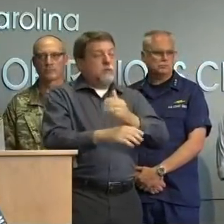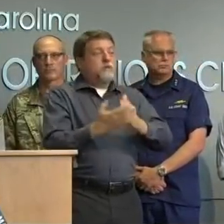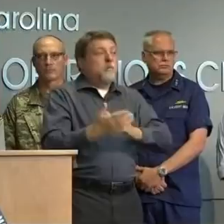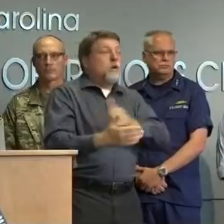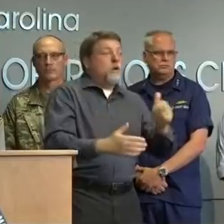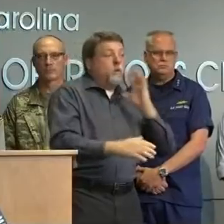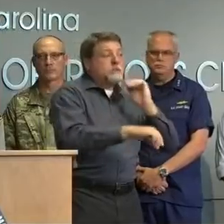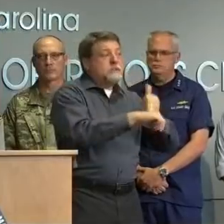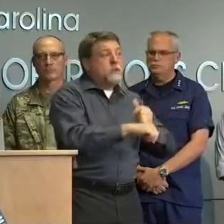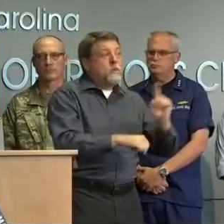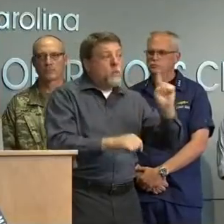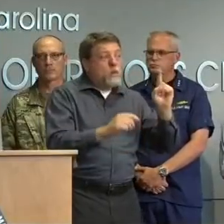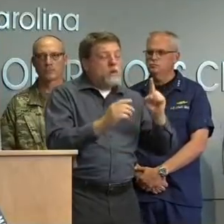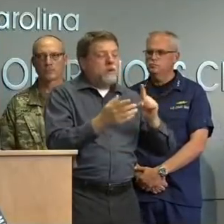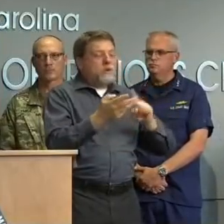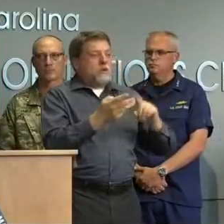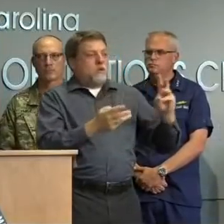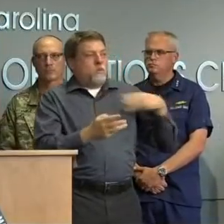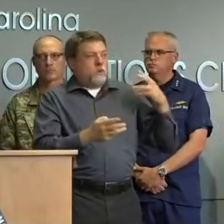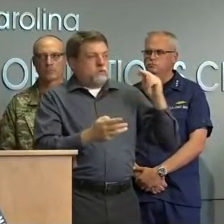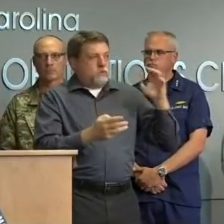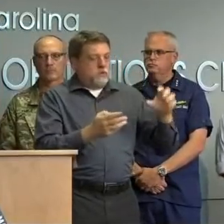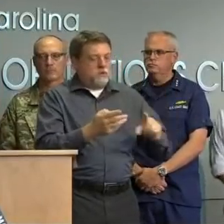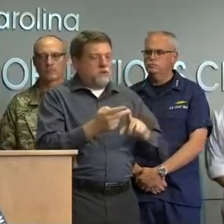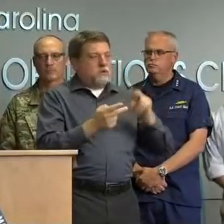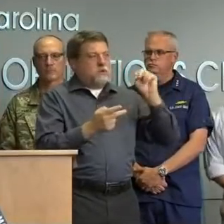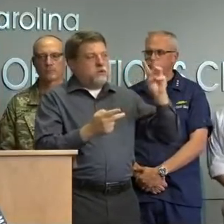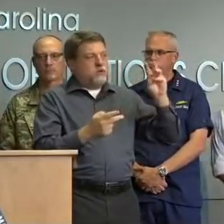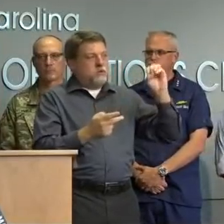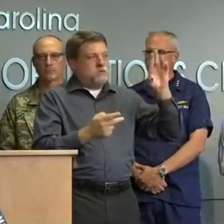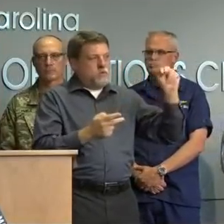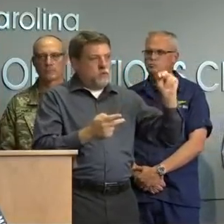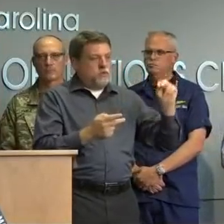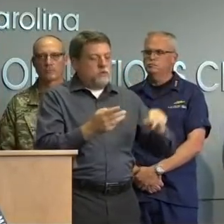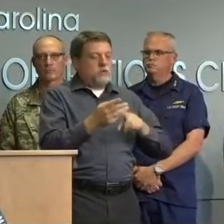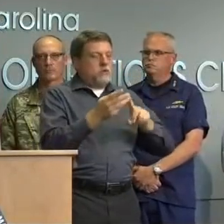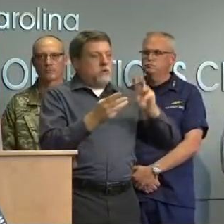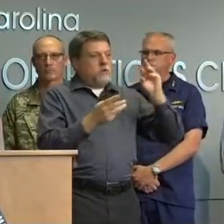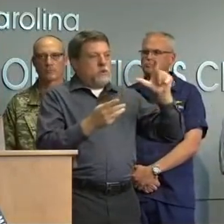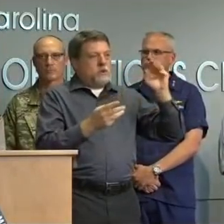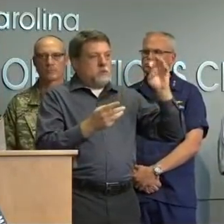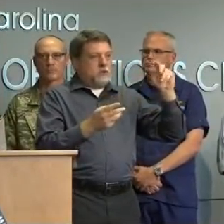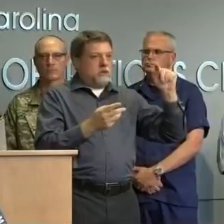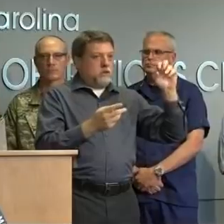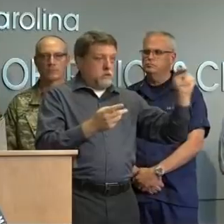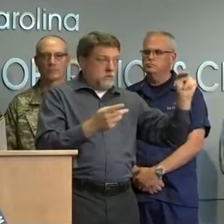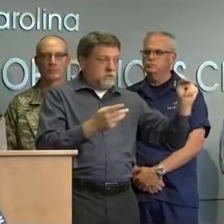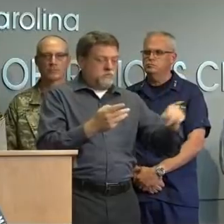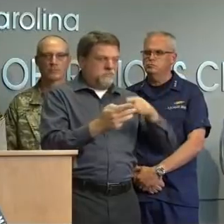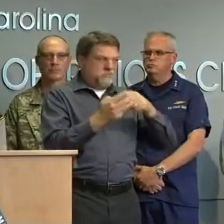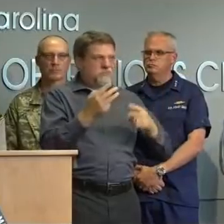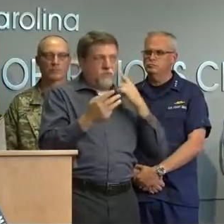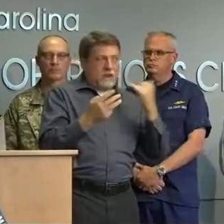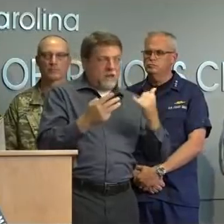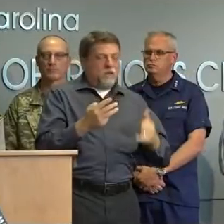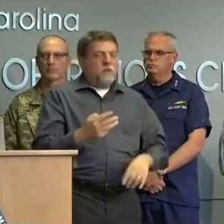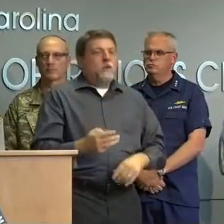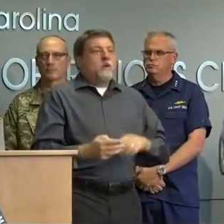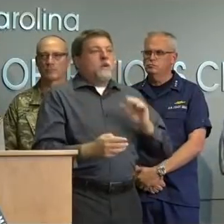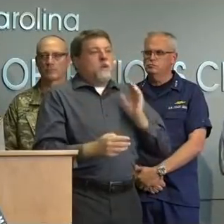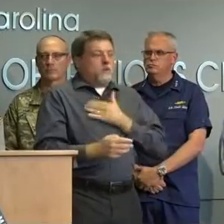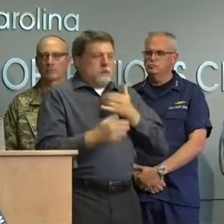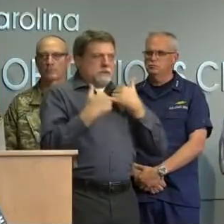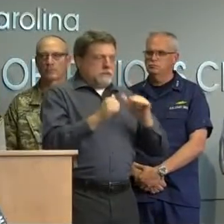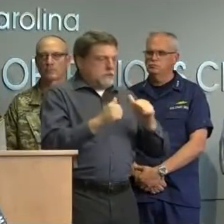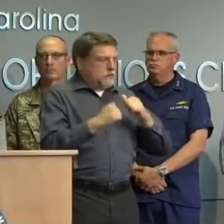are located in Washington New Bern and Wilmington shelters remain a top priority and we are in we in